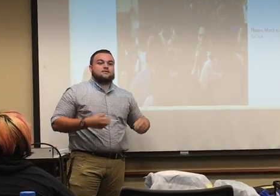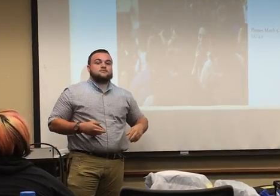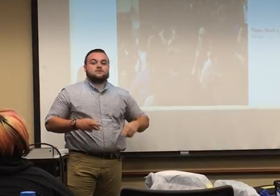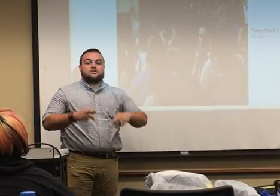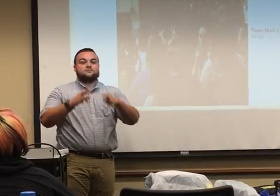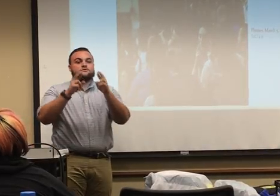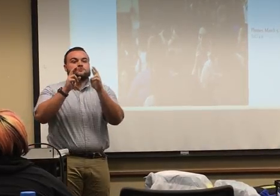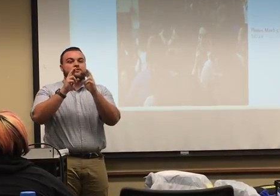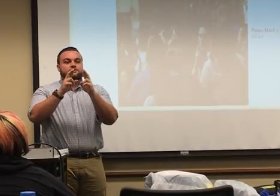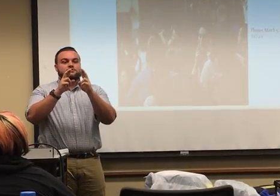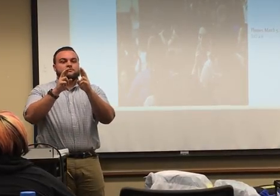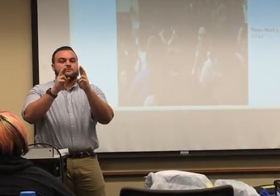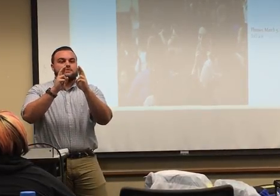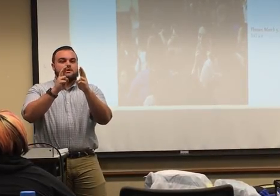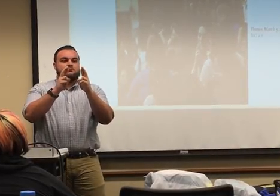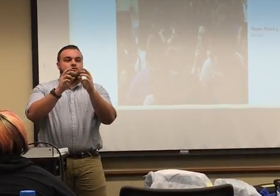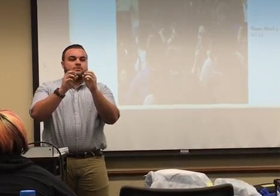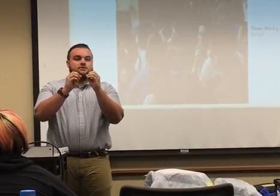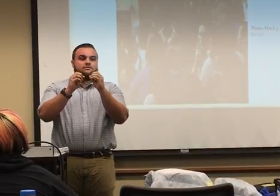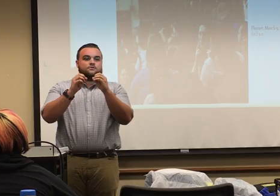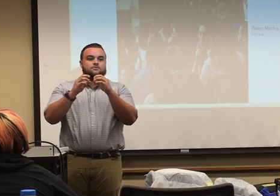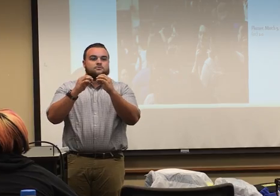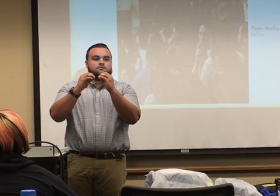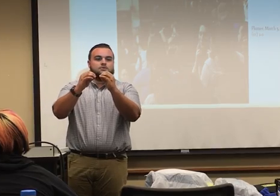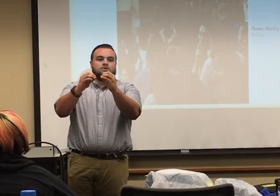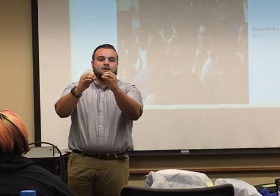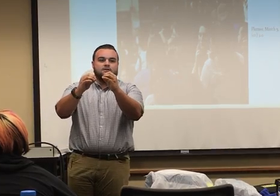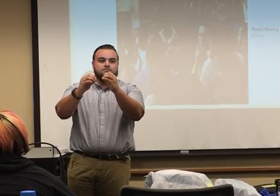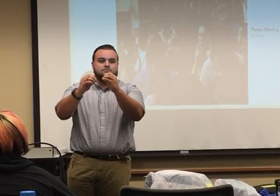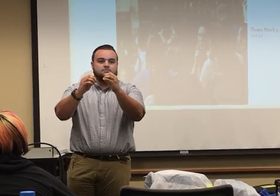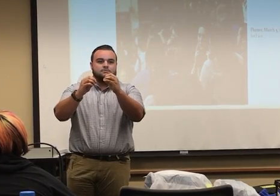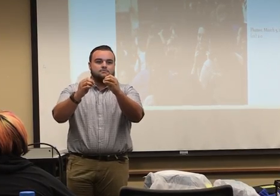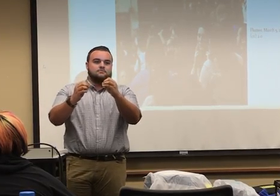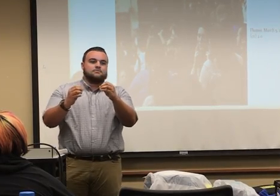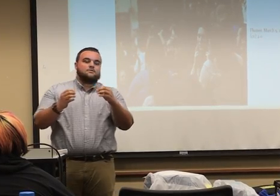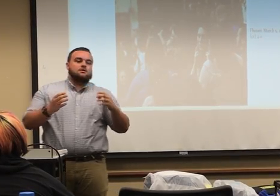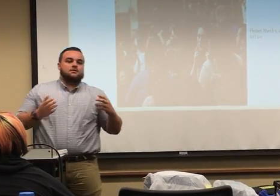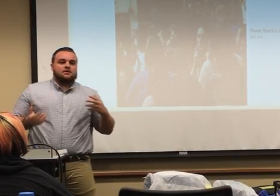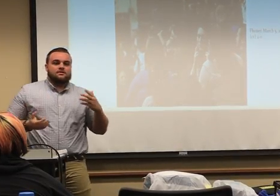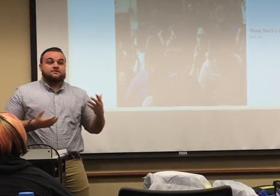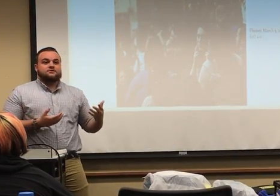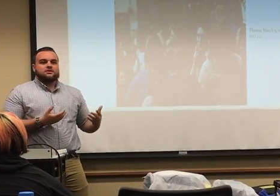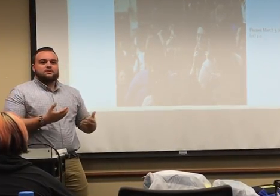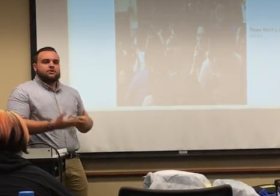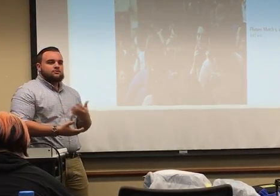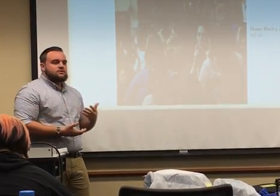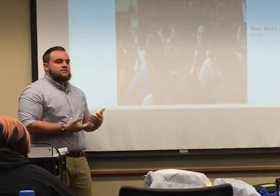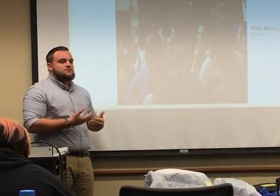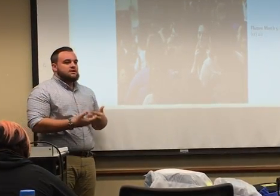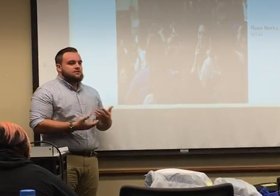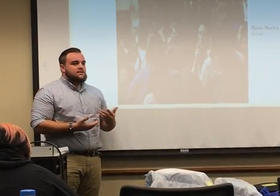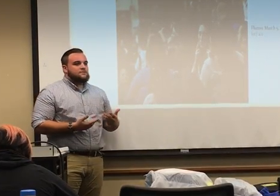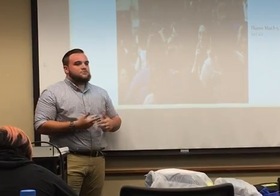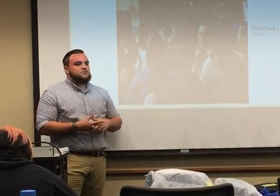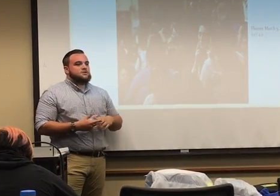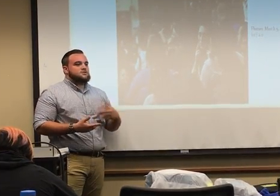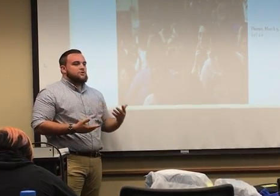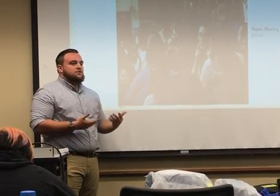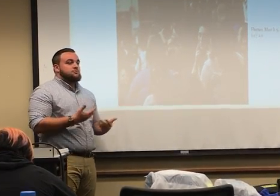As you saw, it was a reflection between the two going down. And that's their kind of poetry. That's their kind of thing. And when you actually go out and